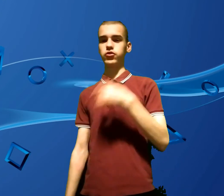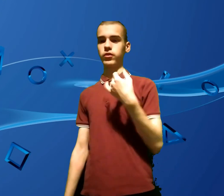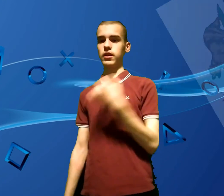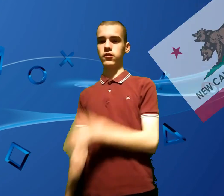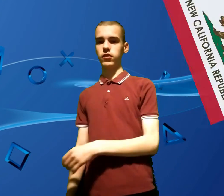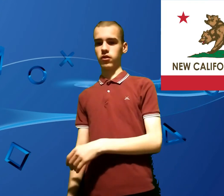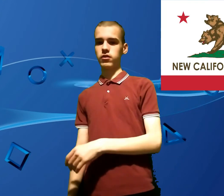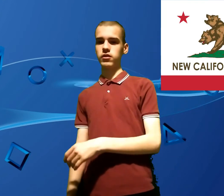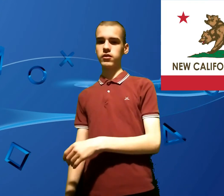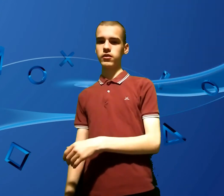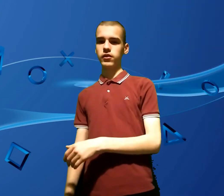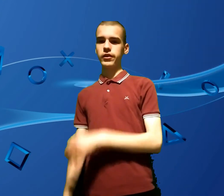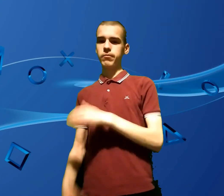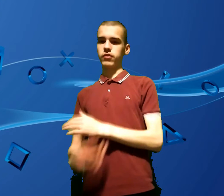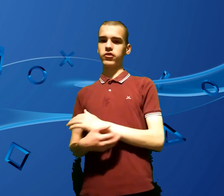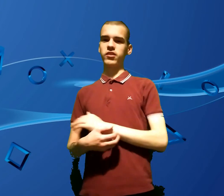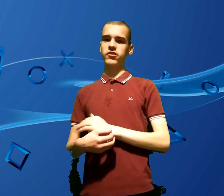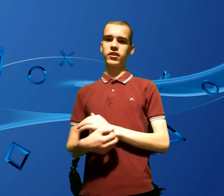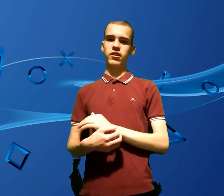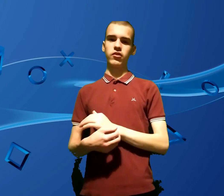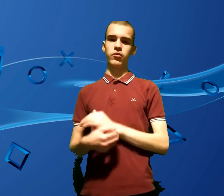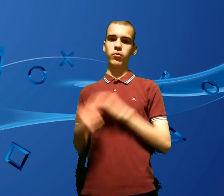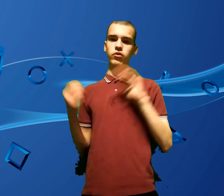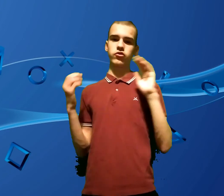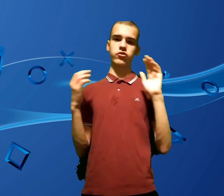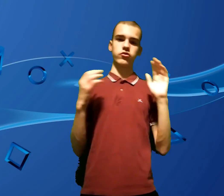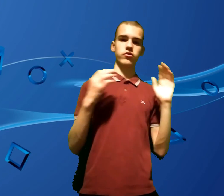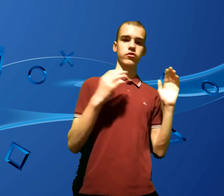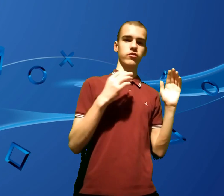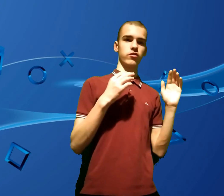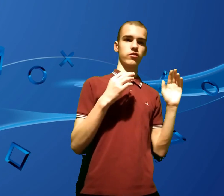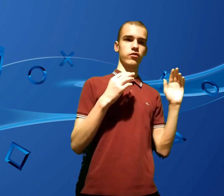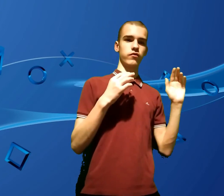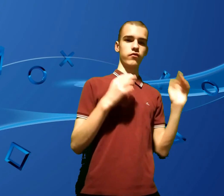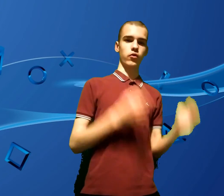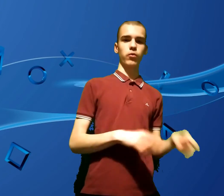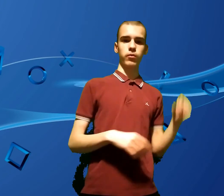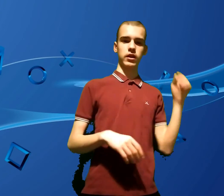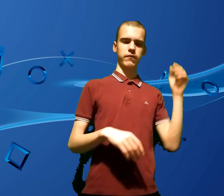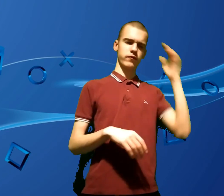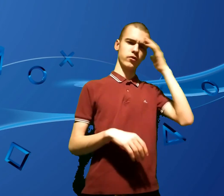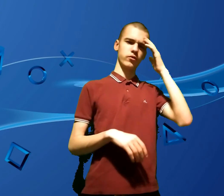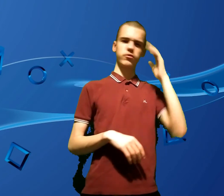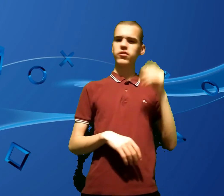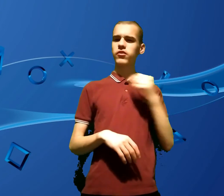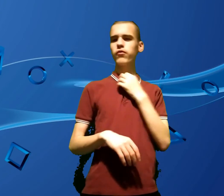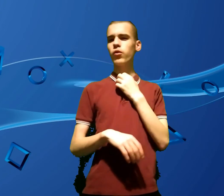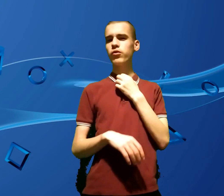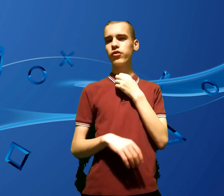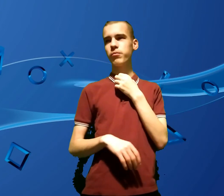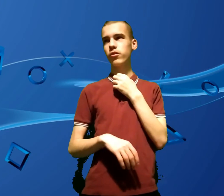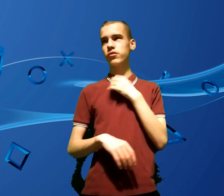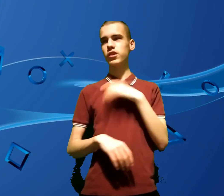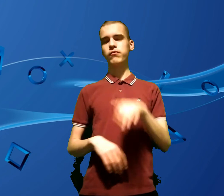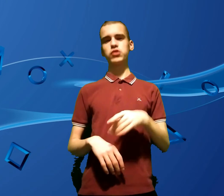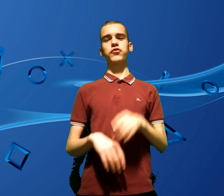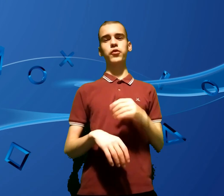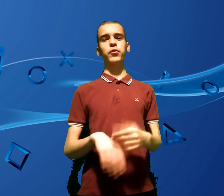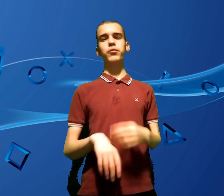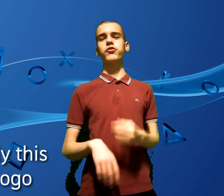to join the NCR, but I started sliding towards Follow, is it Followers of the Apocalypse? Yeah, I'm sure it's Followers